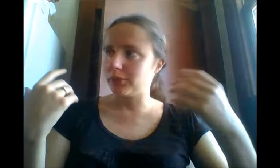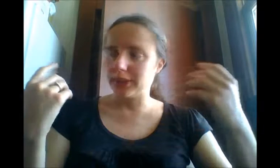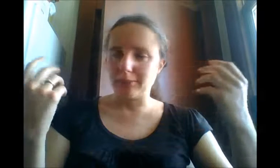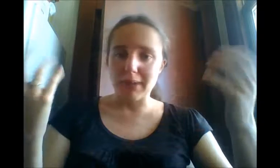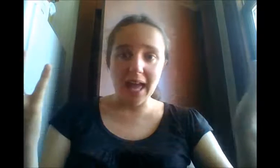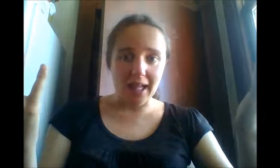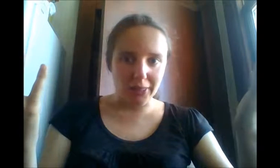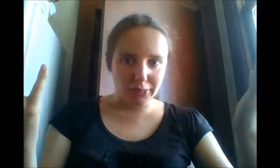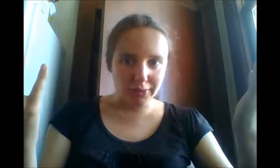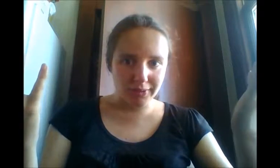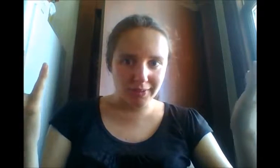math.